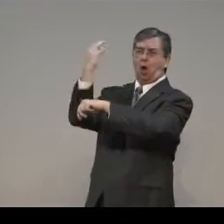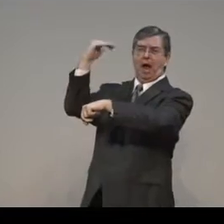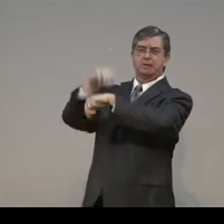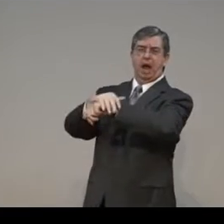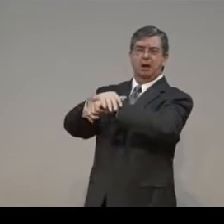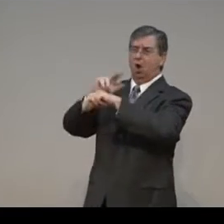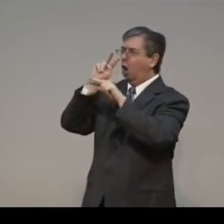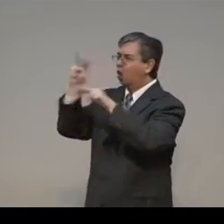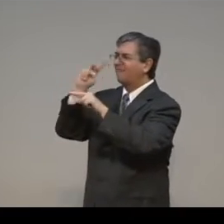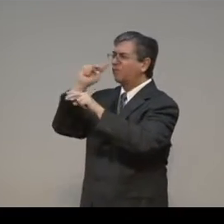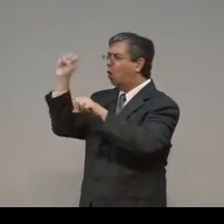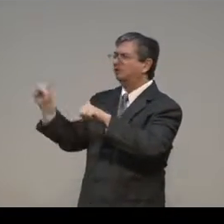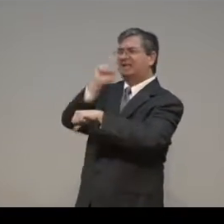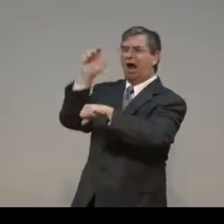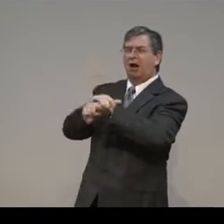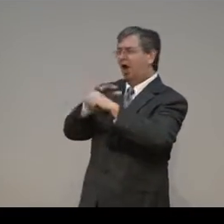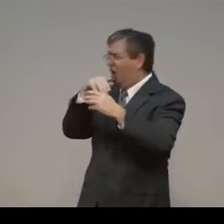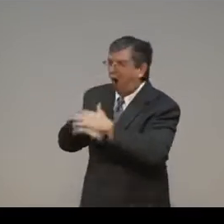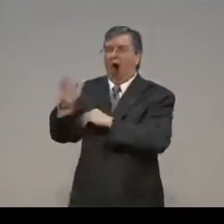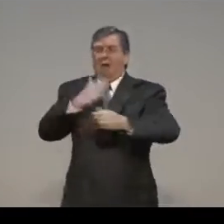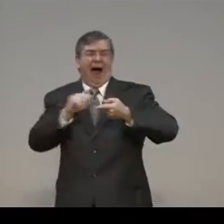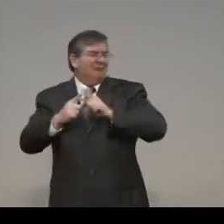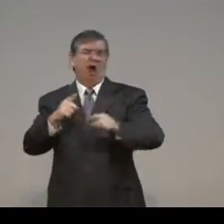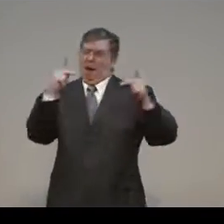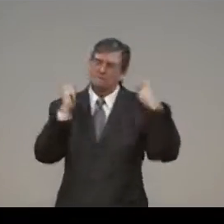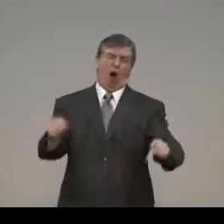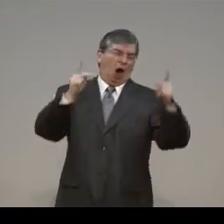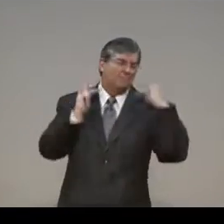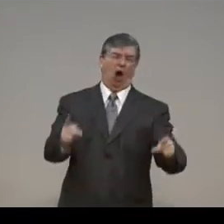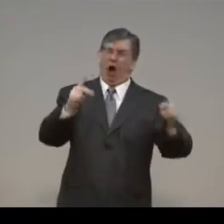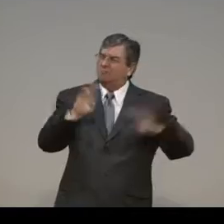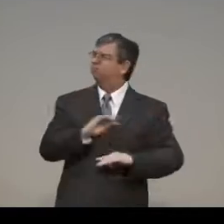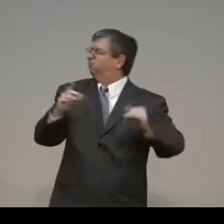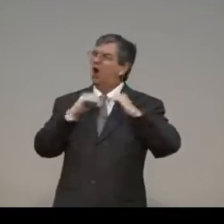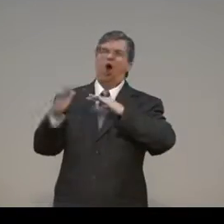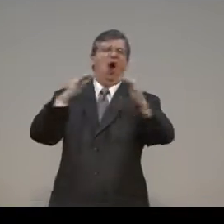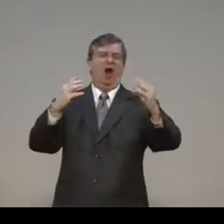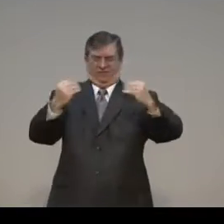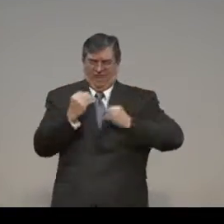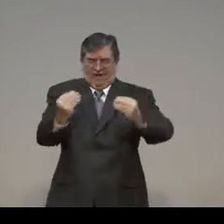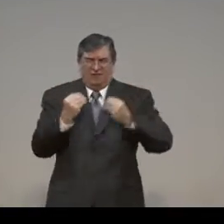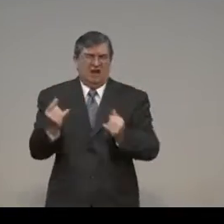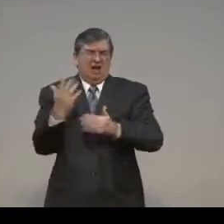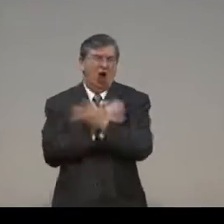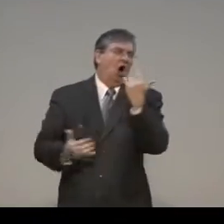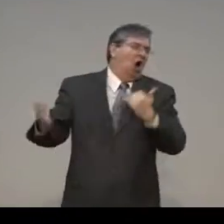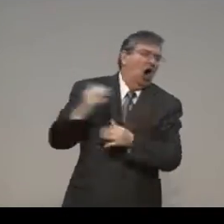had before they partied on Friday night or Saturday night, come right back.